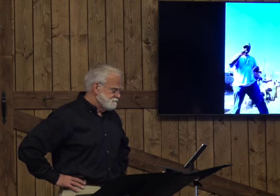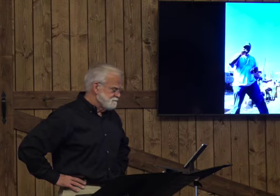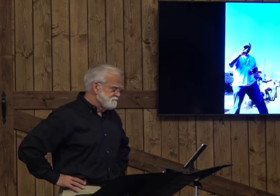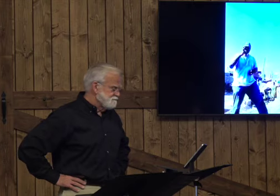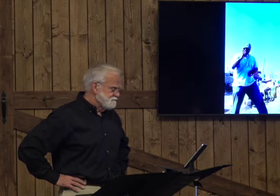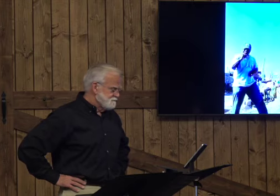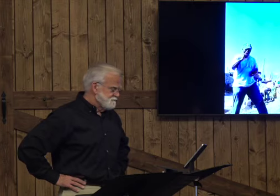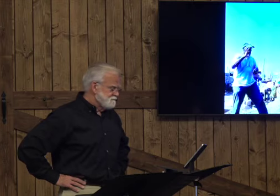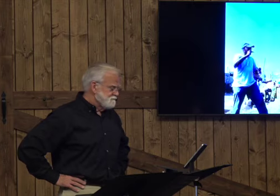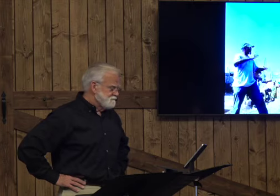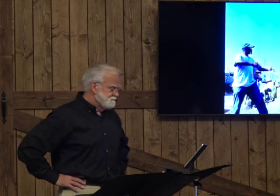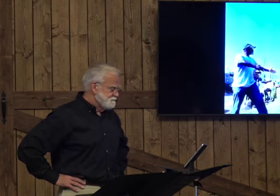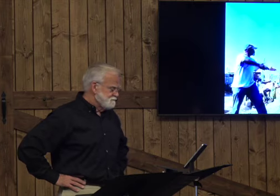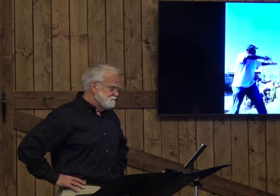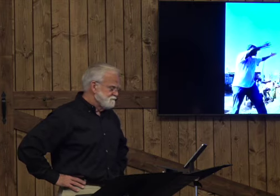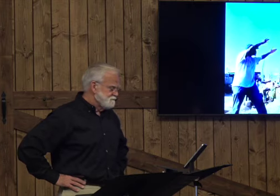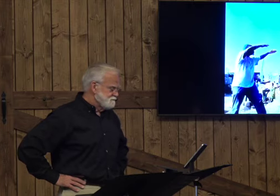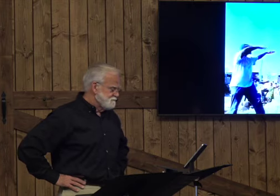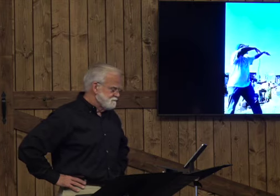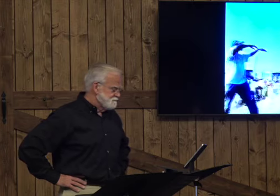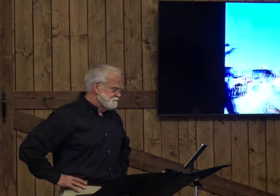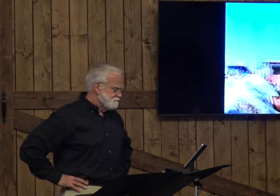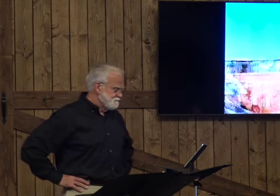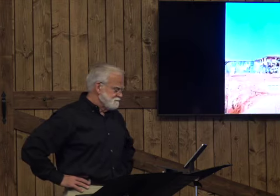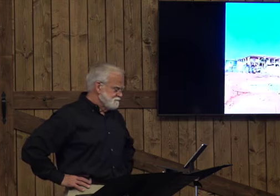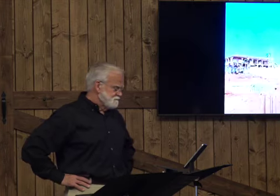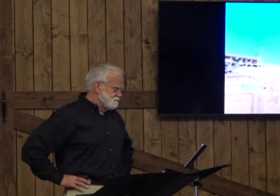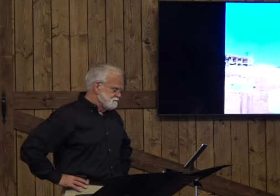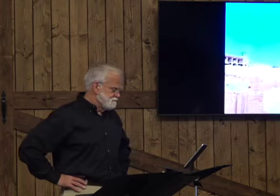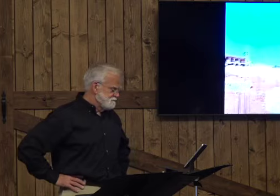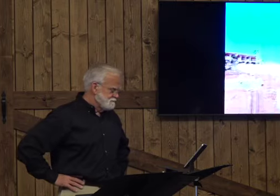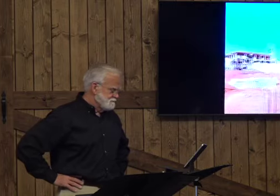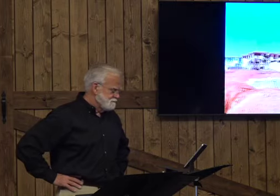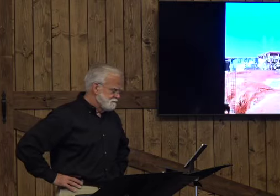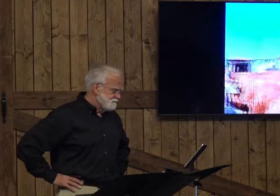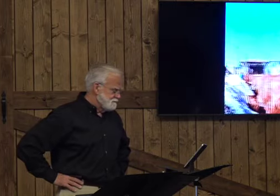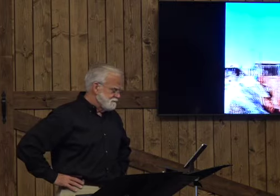we finish stage one of the construction.